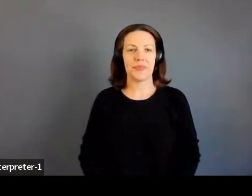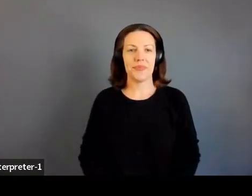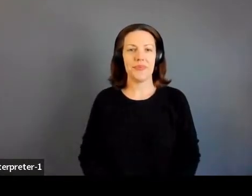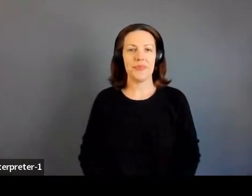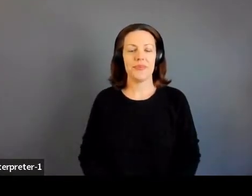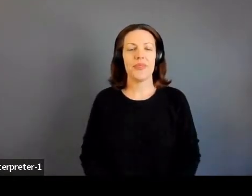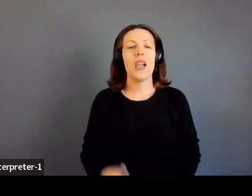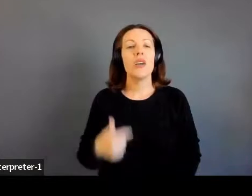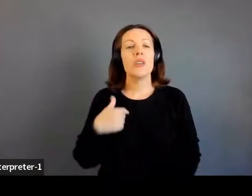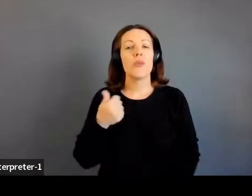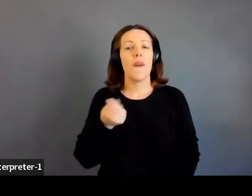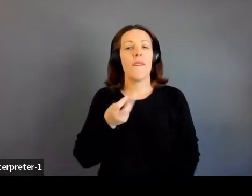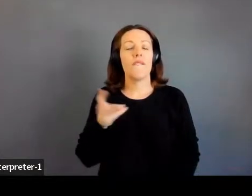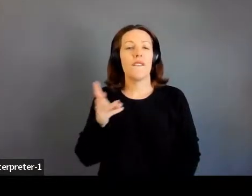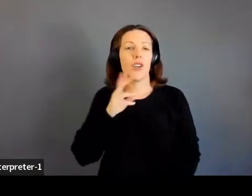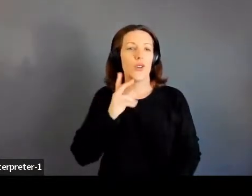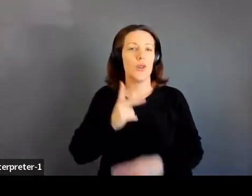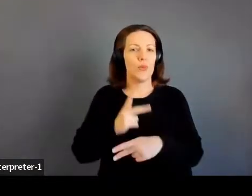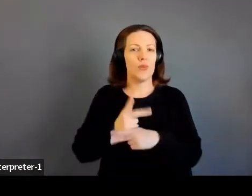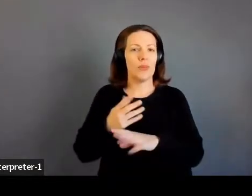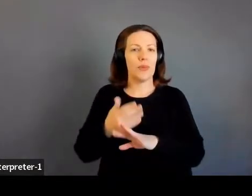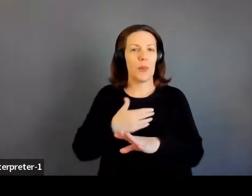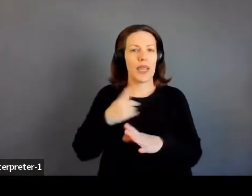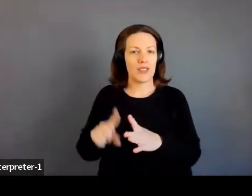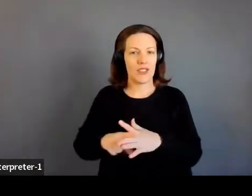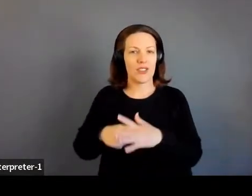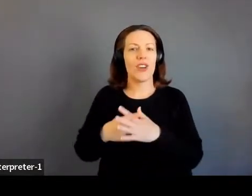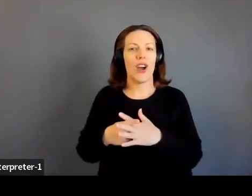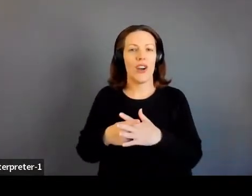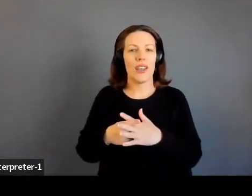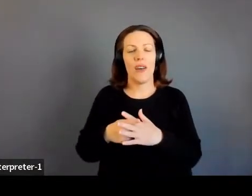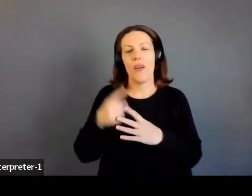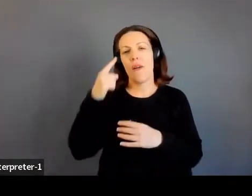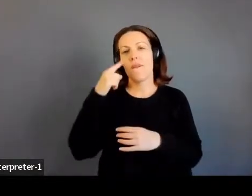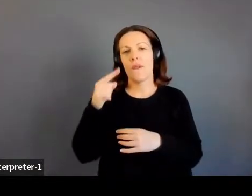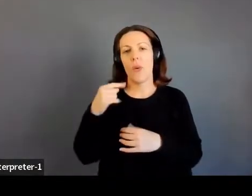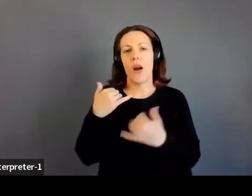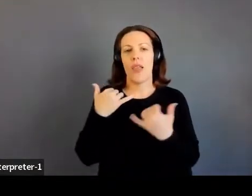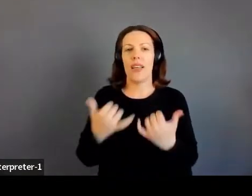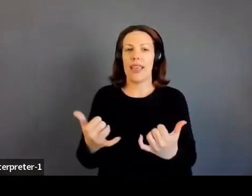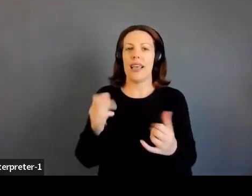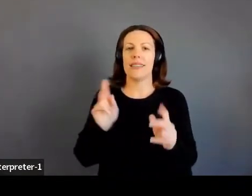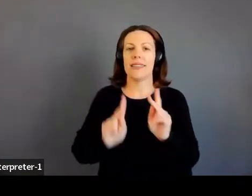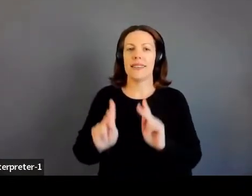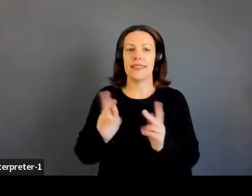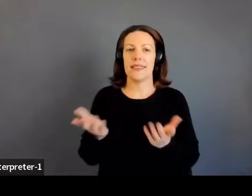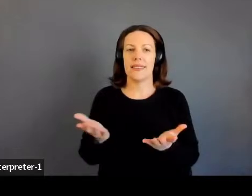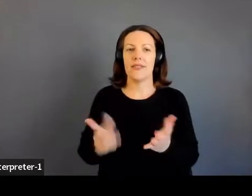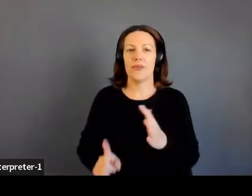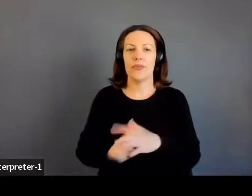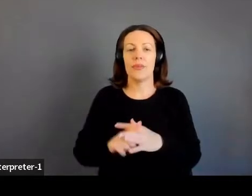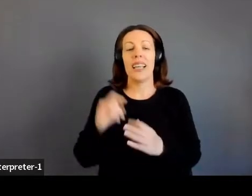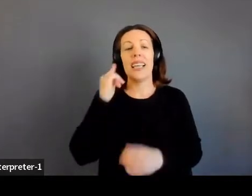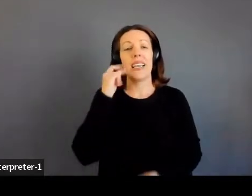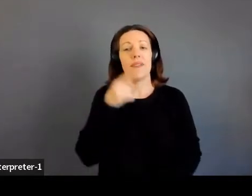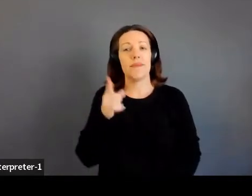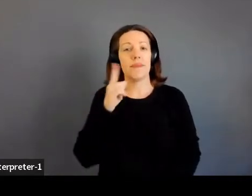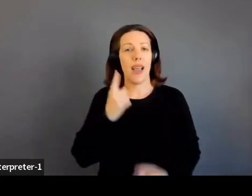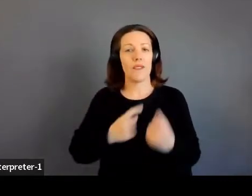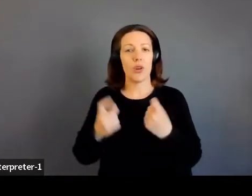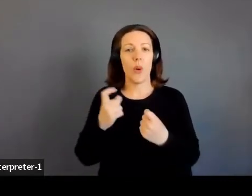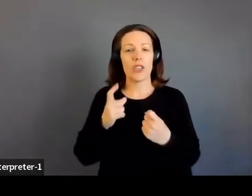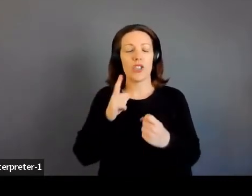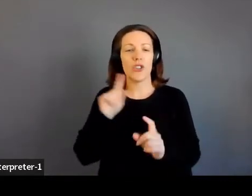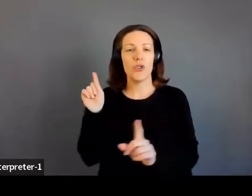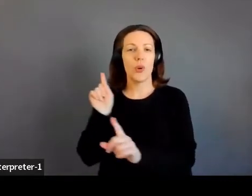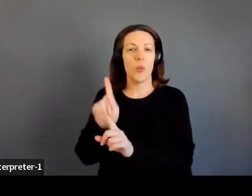So just a couple of housekeeping matters before we get started for our guests here in the Quesada Auditorium. If you have any questions, feel free to